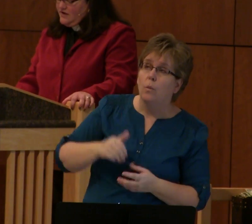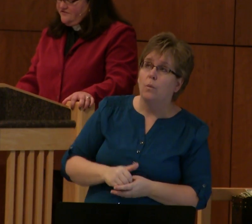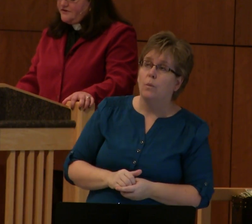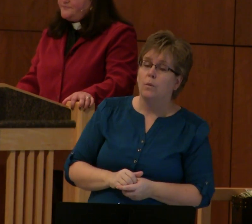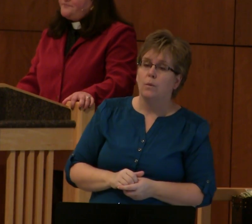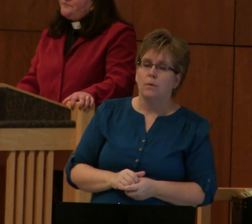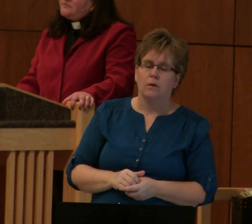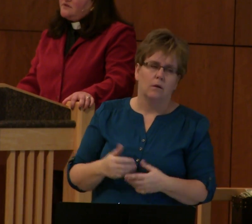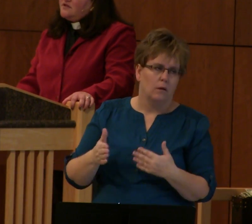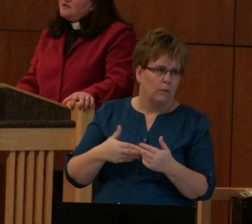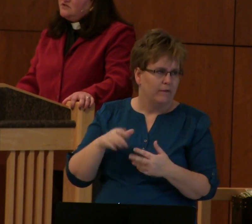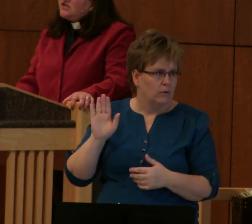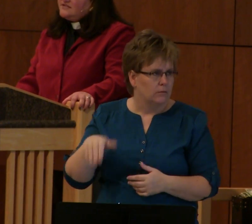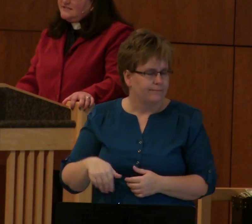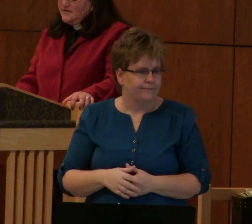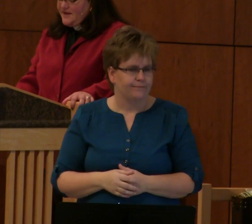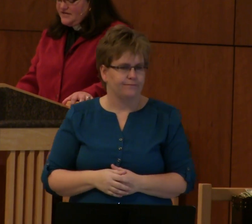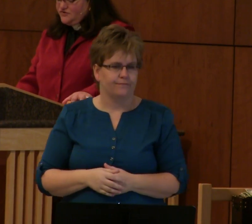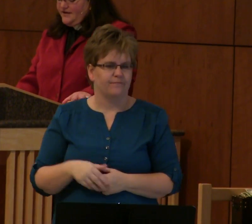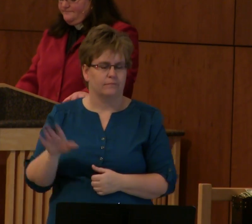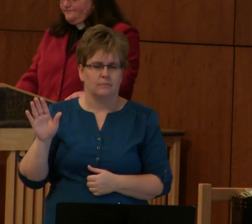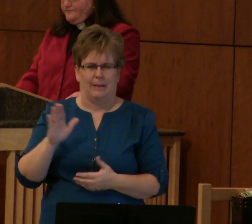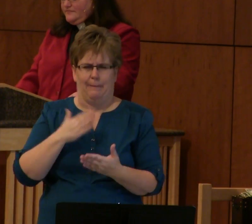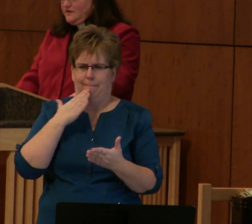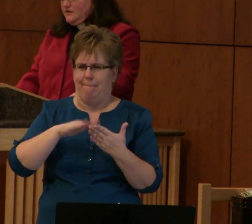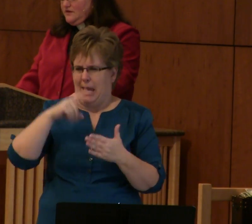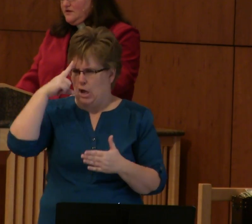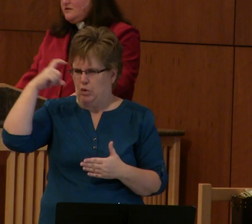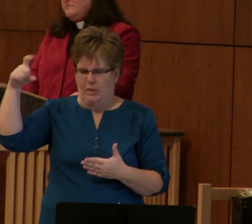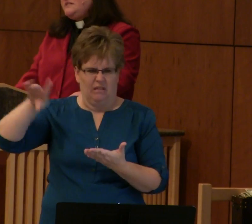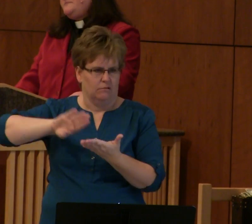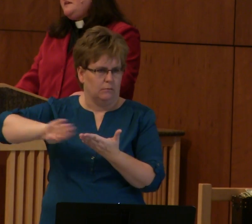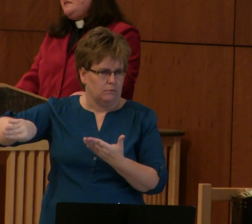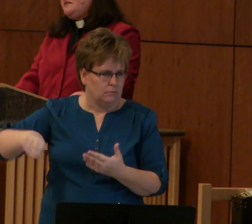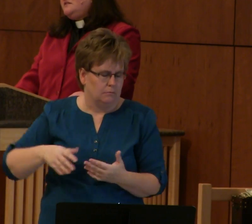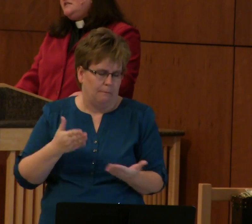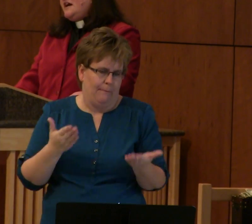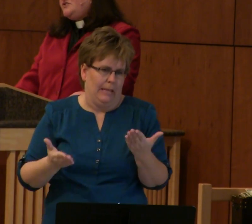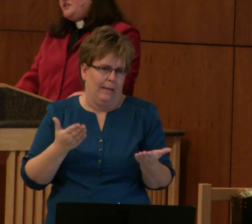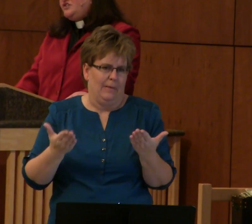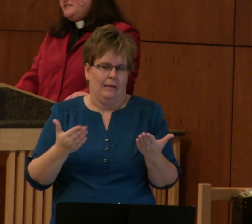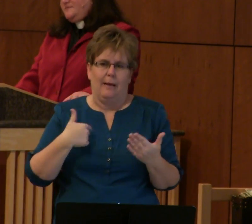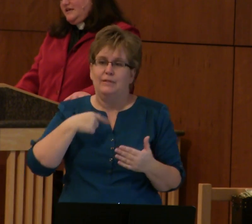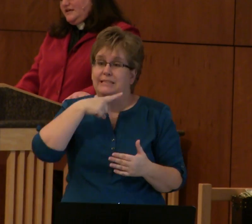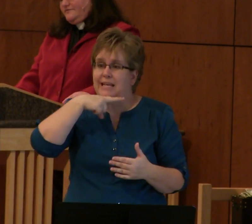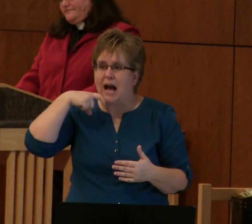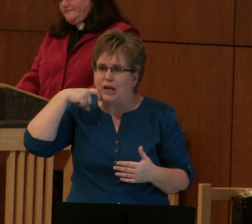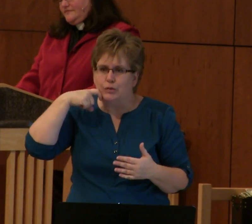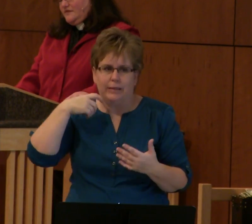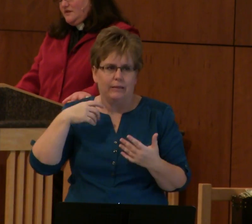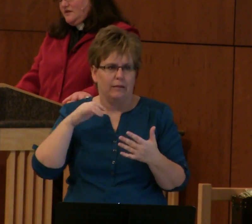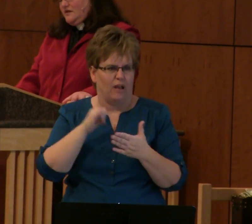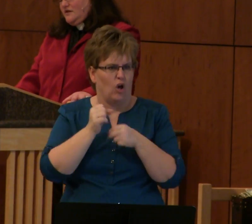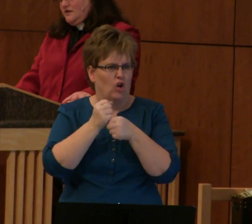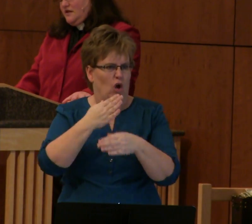Whatever. Just a bad dream. Must be the dehydration speaking.